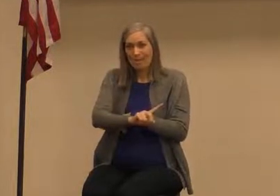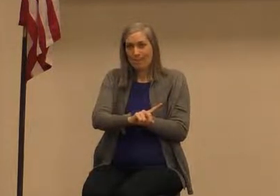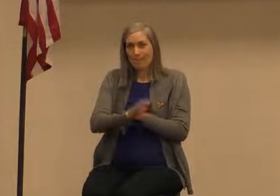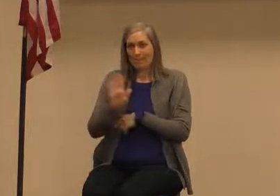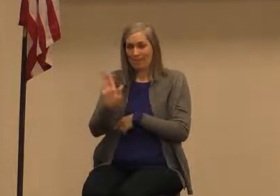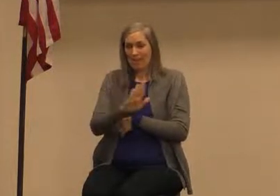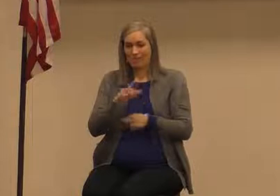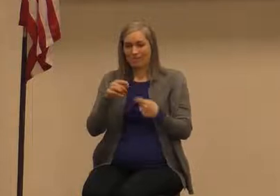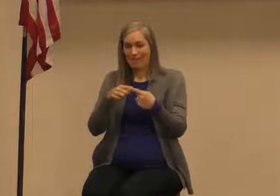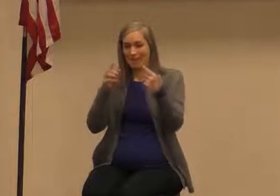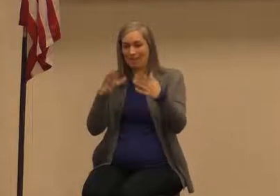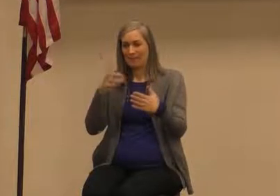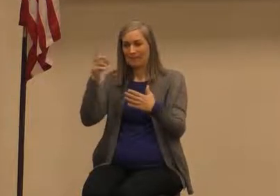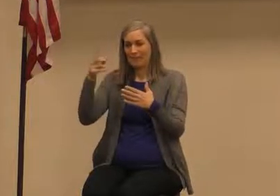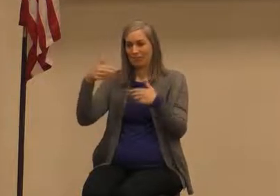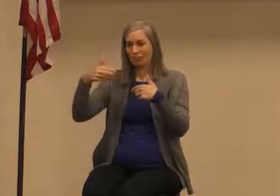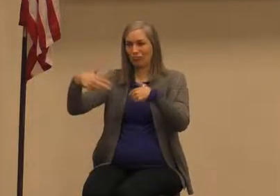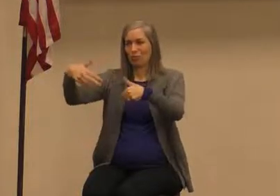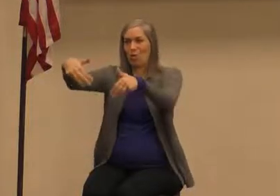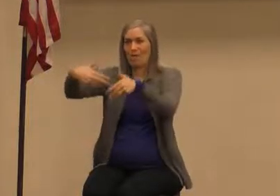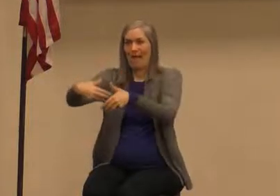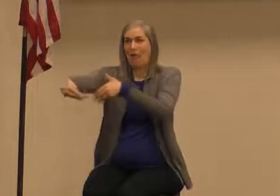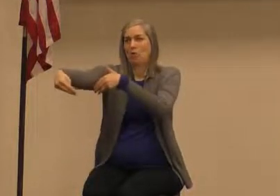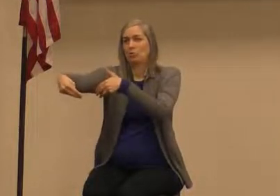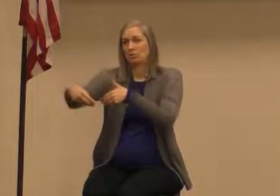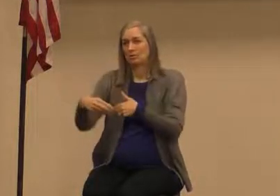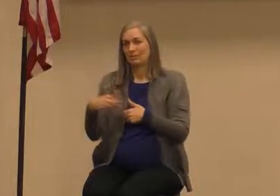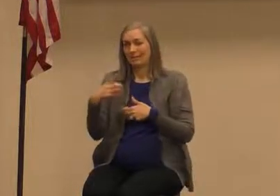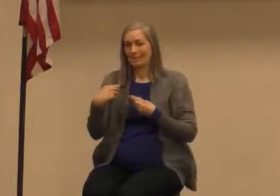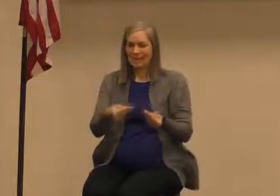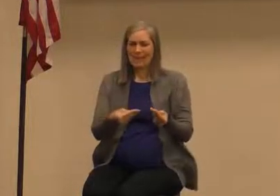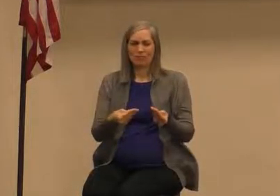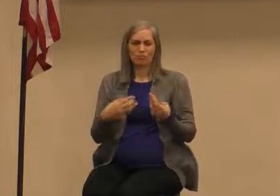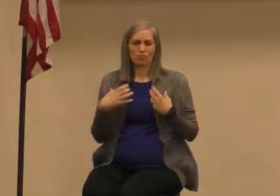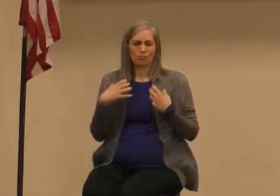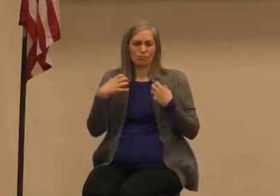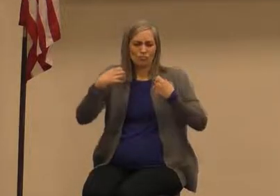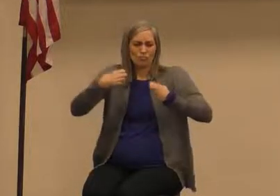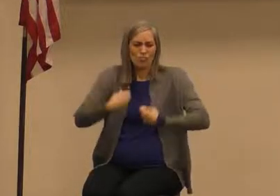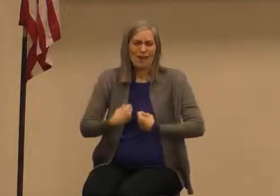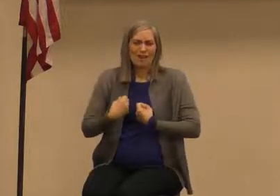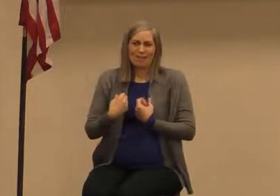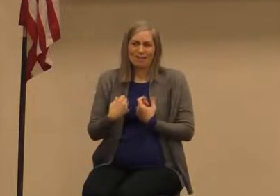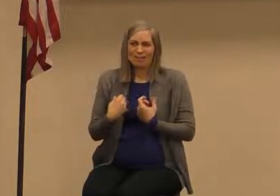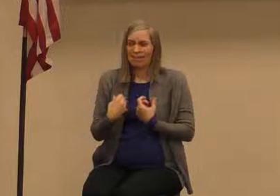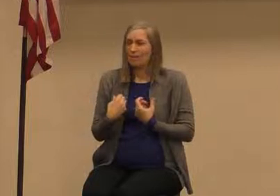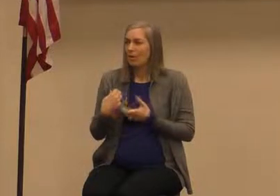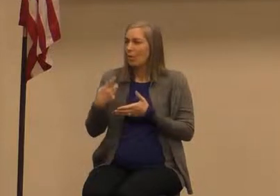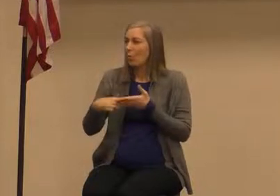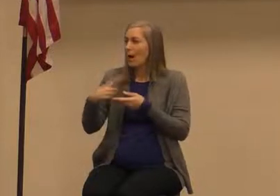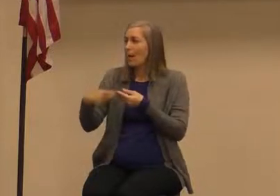guidance well what about for his people today what about for us